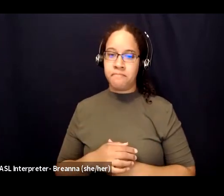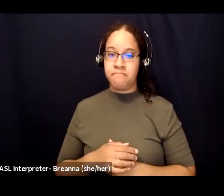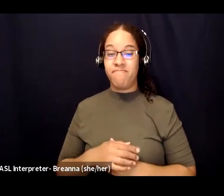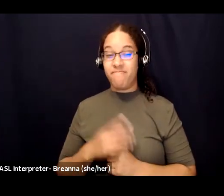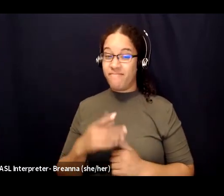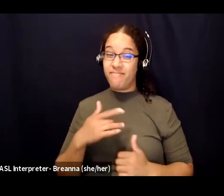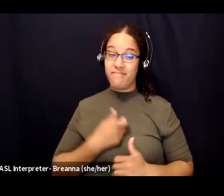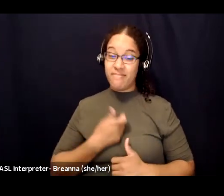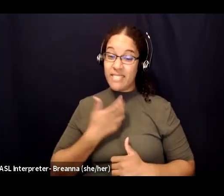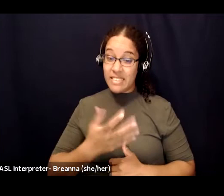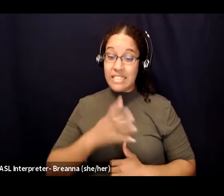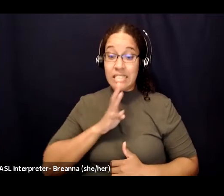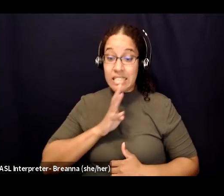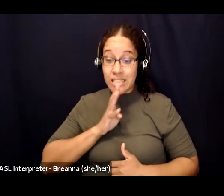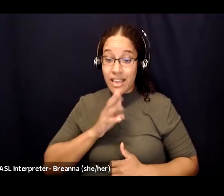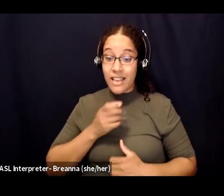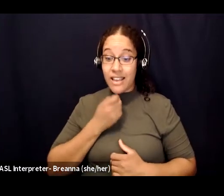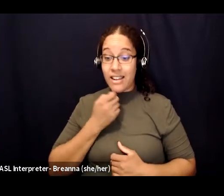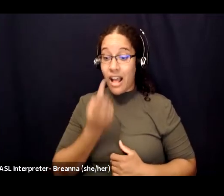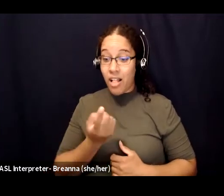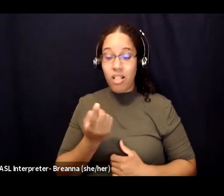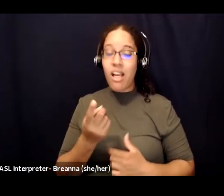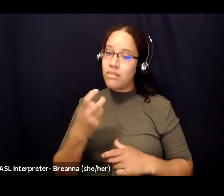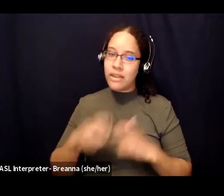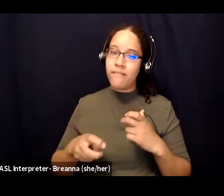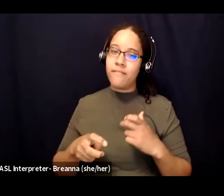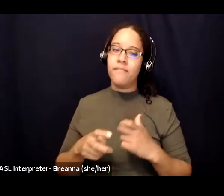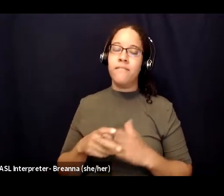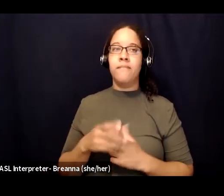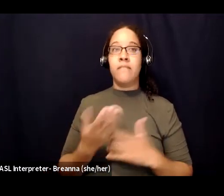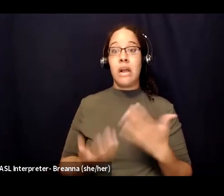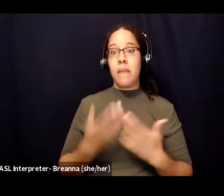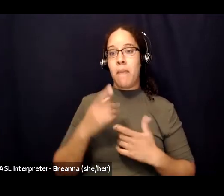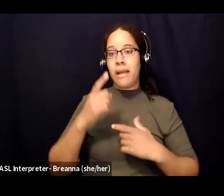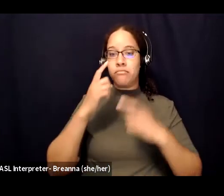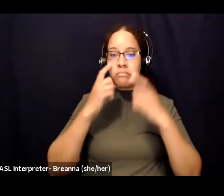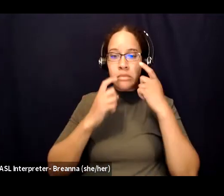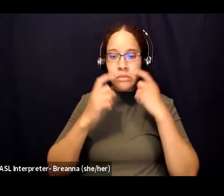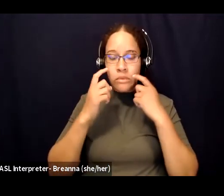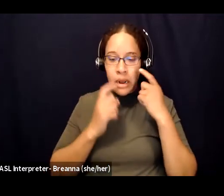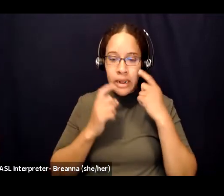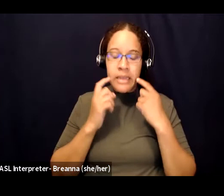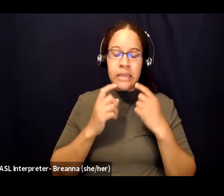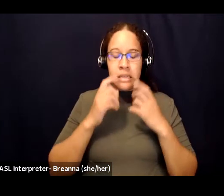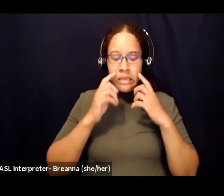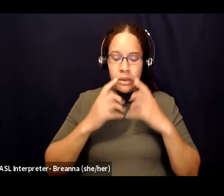where maybe i was crying too much i just had a very strong emotional response so i started typing on my phone in my notes and kind of showed them